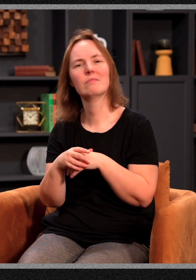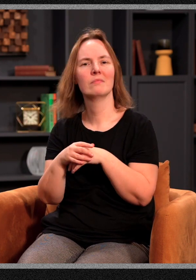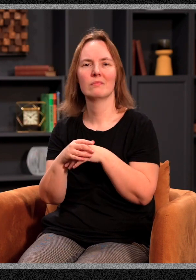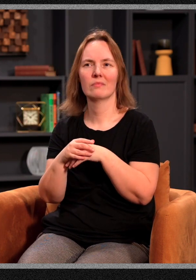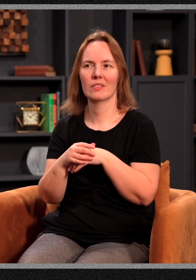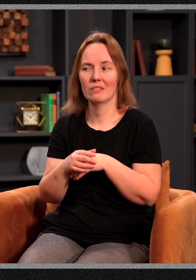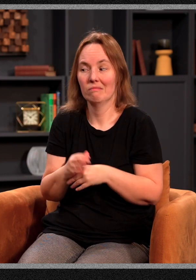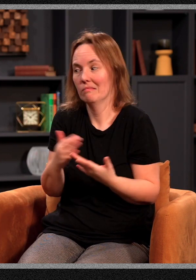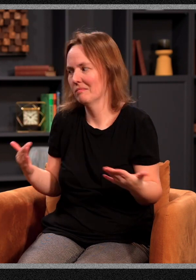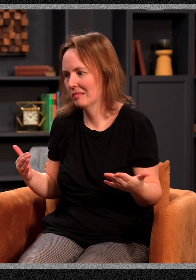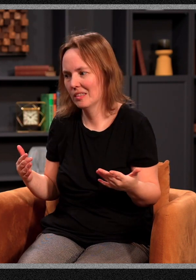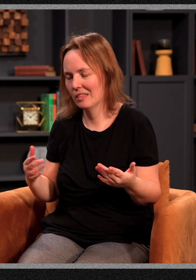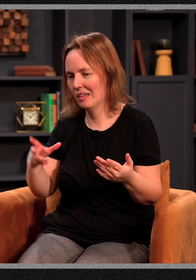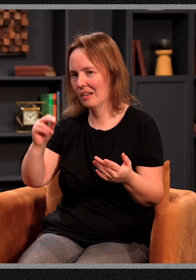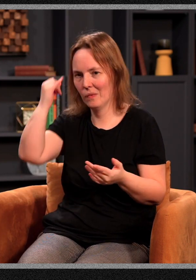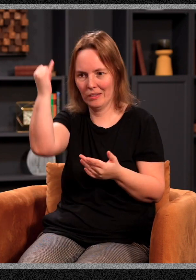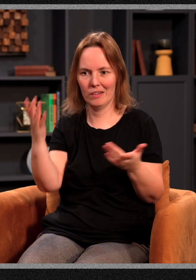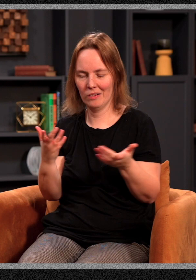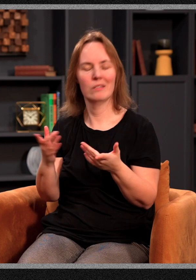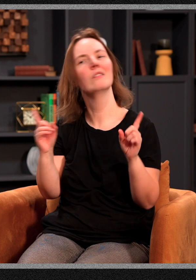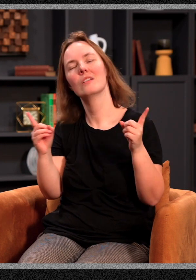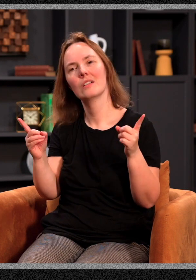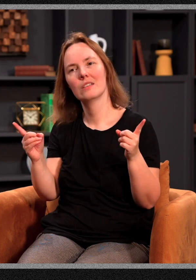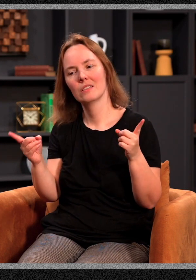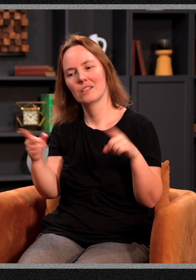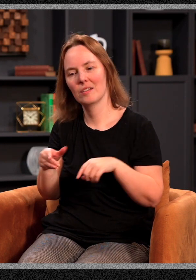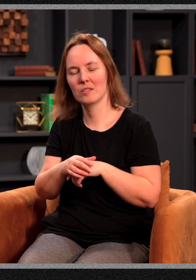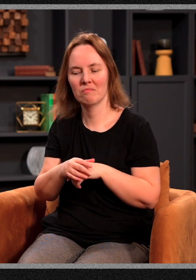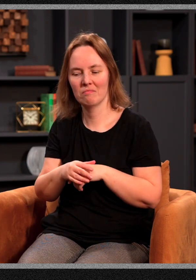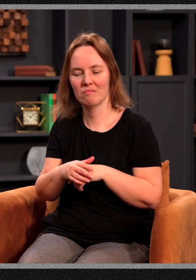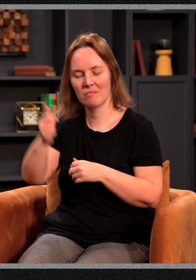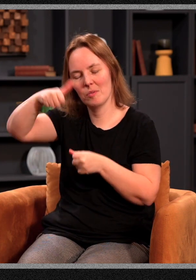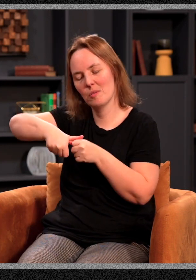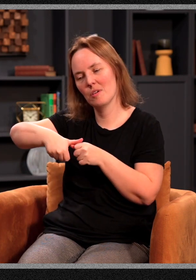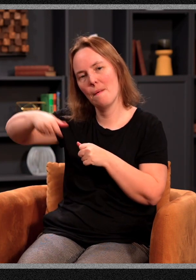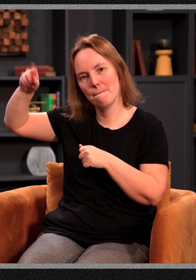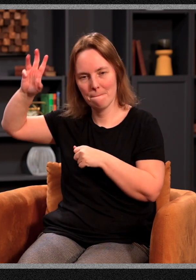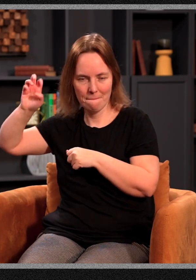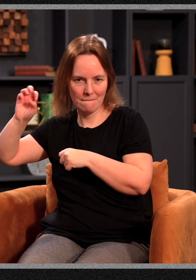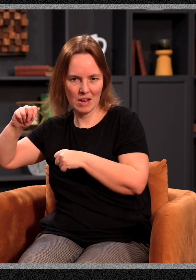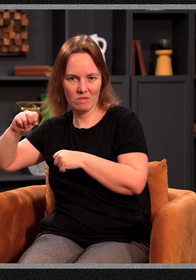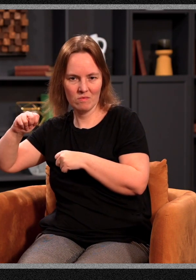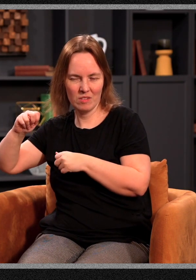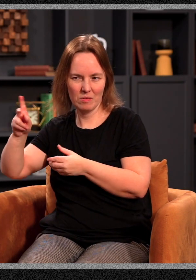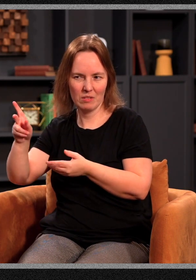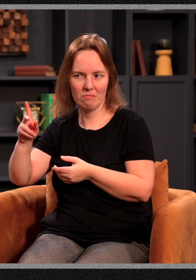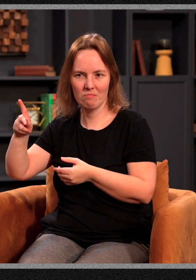had no idea where that came from. I can remember Ben when he was in kindergarten. the first day of school. And Ben